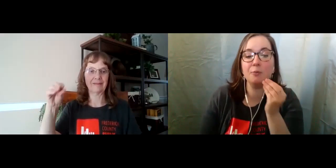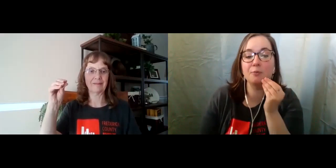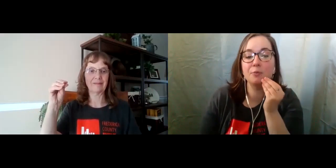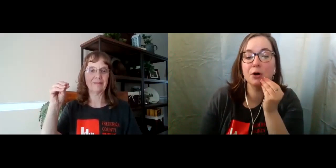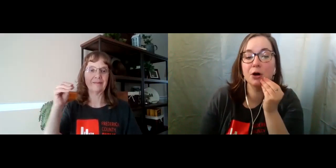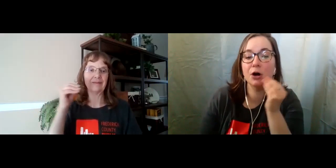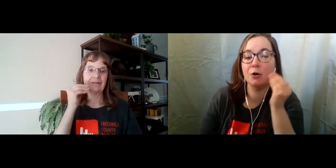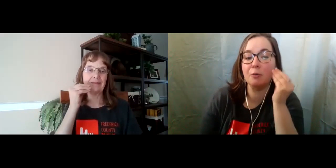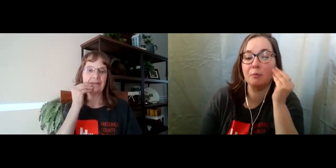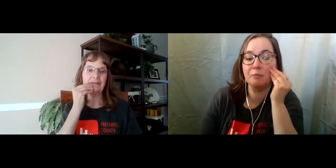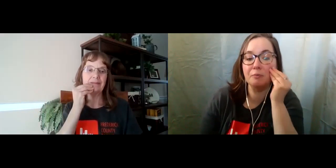Home.